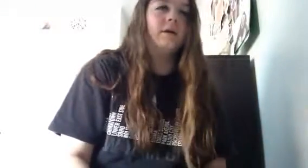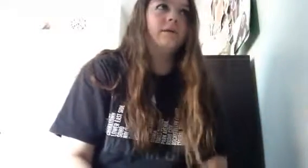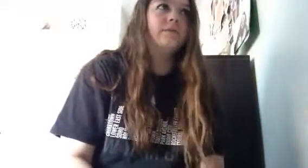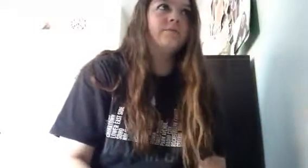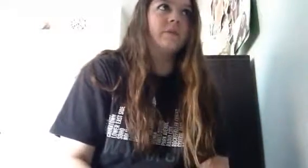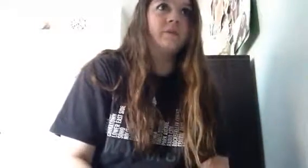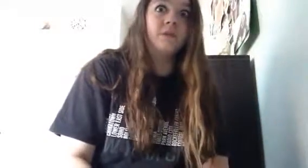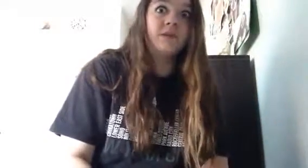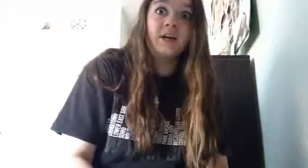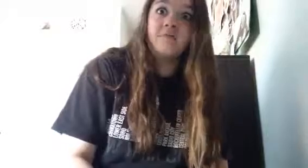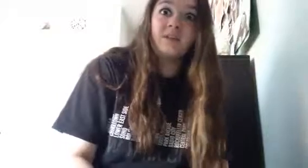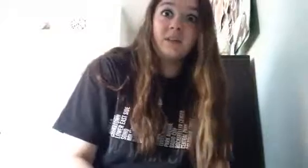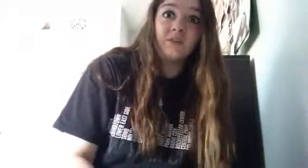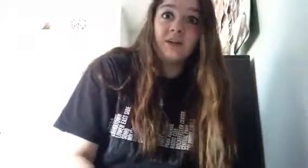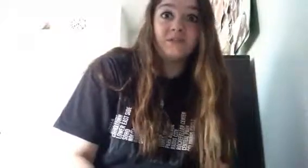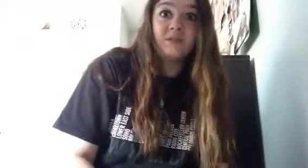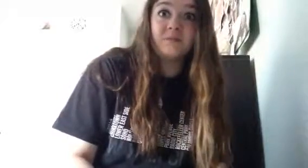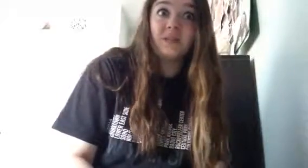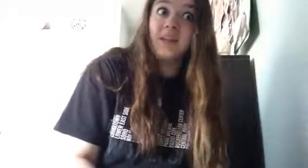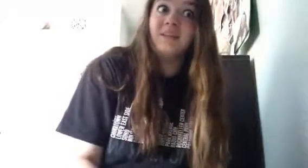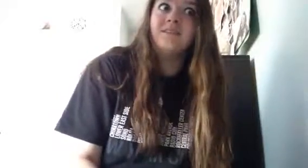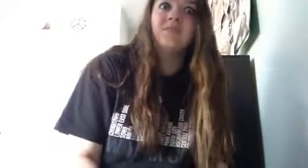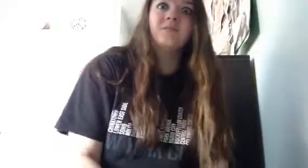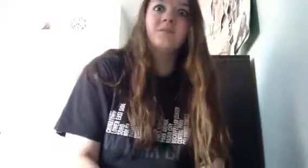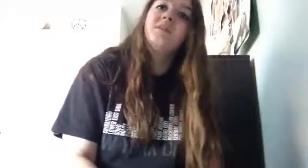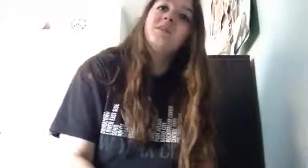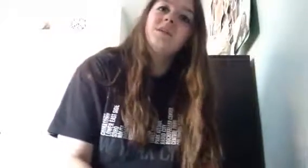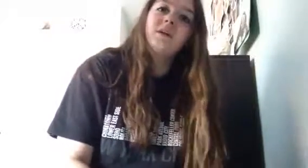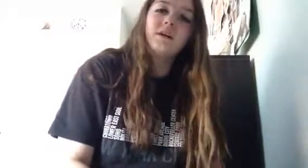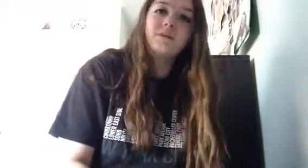and i mean there were times that they could pass me but they didn't so um